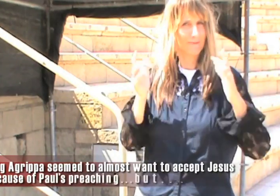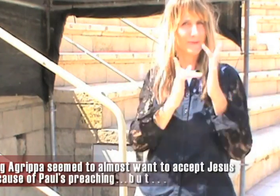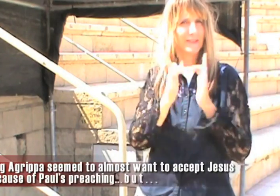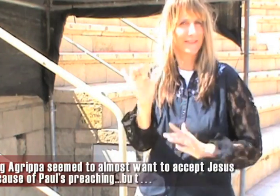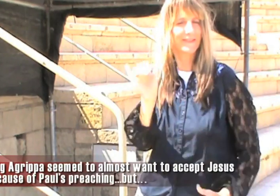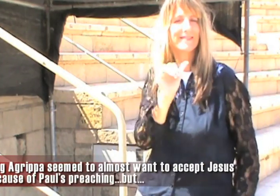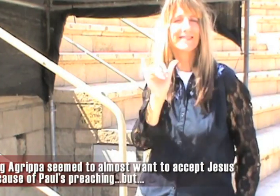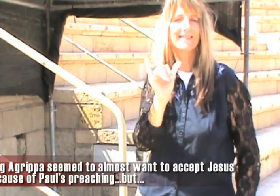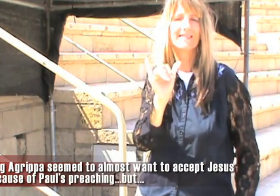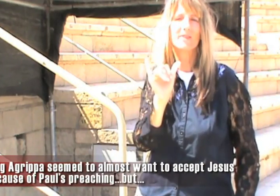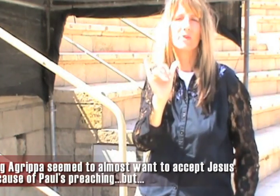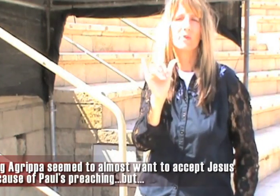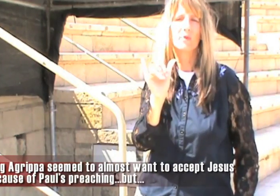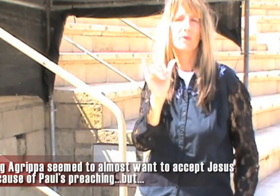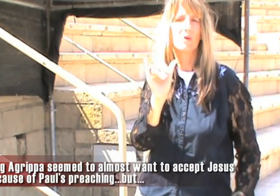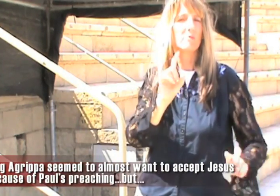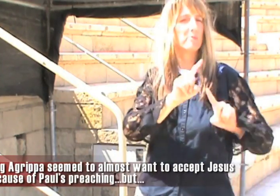almost wanted to accept Jesus.